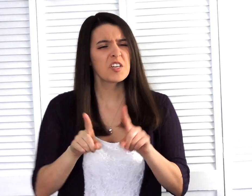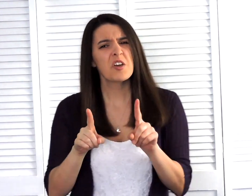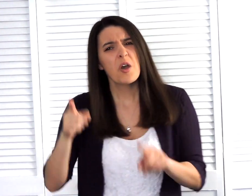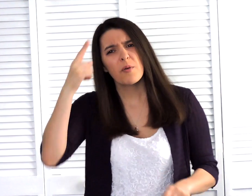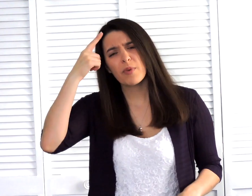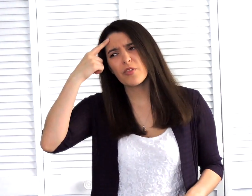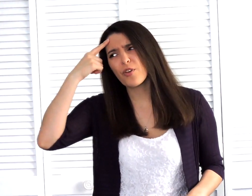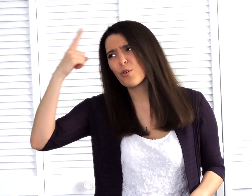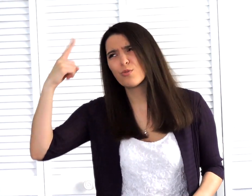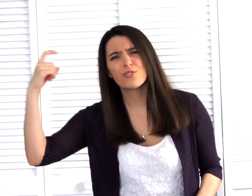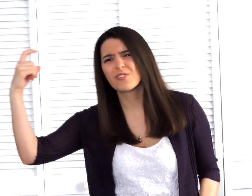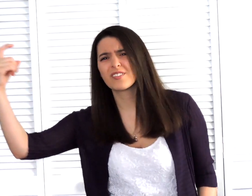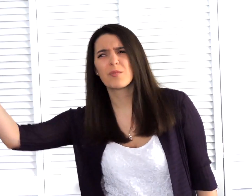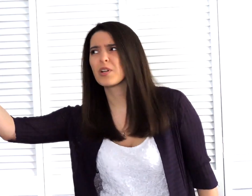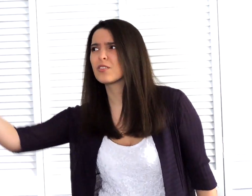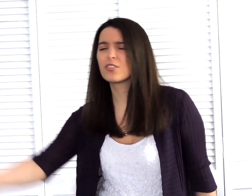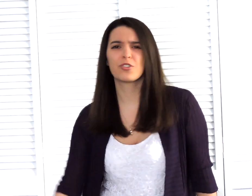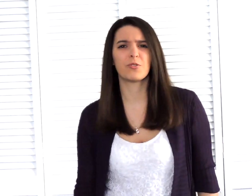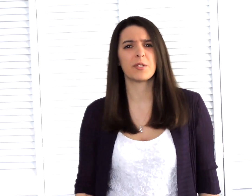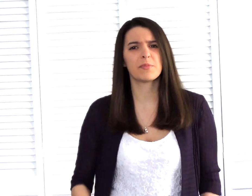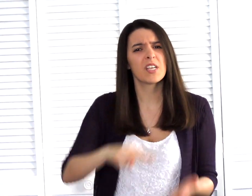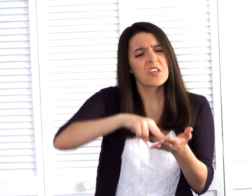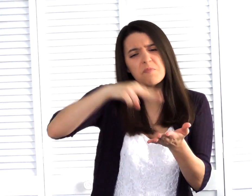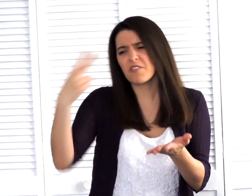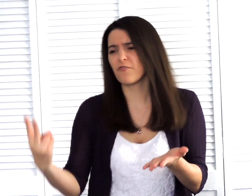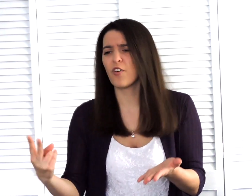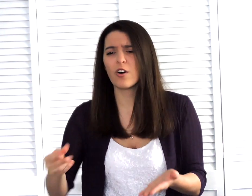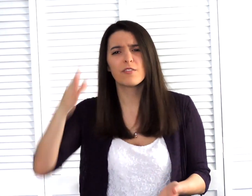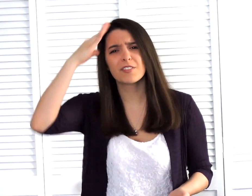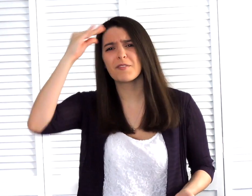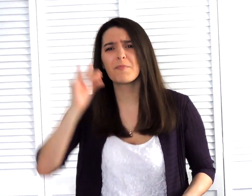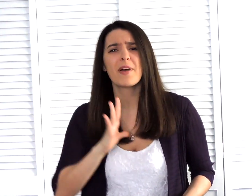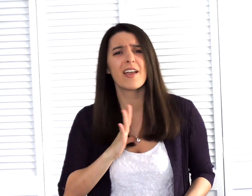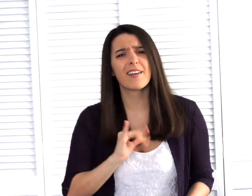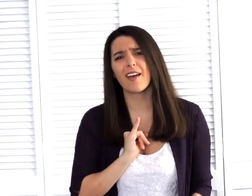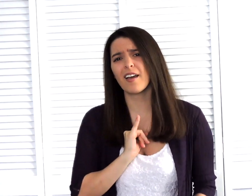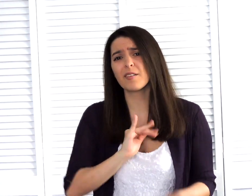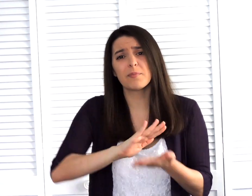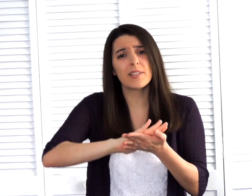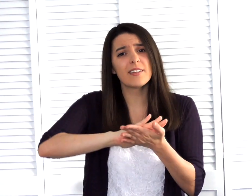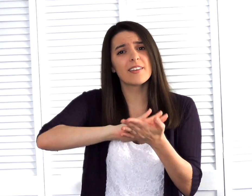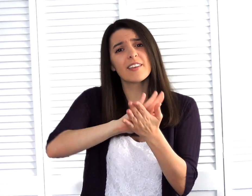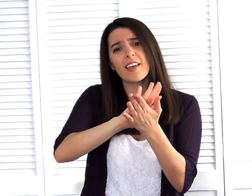But those were someone else's dreams. The pitfalls of the man I became.